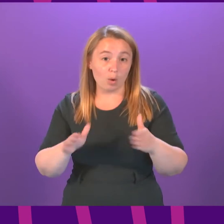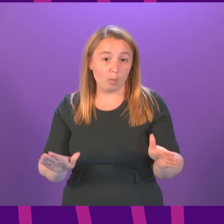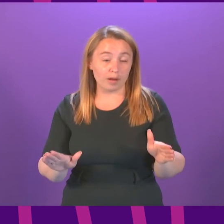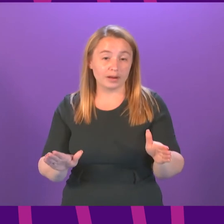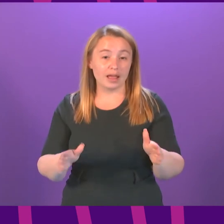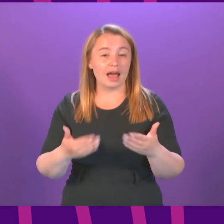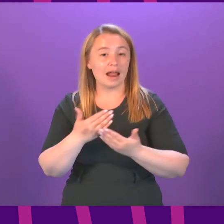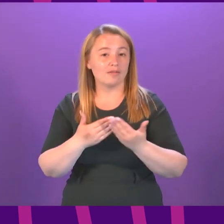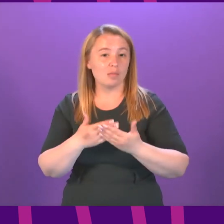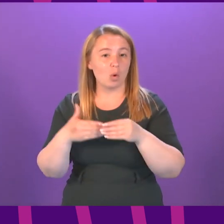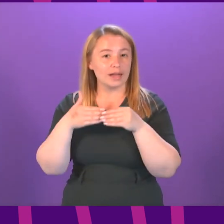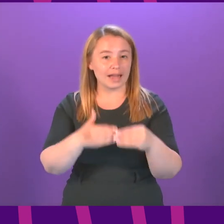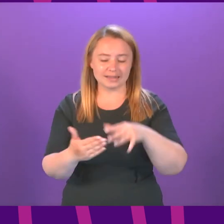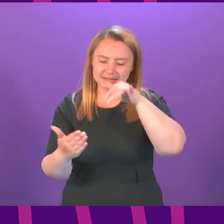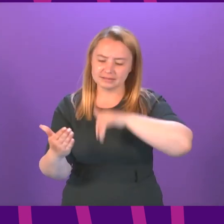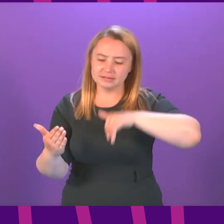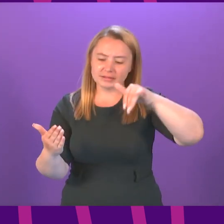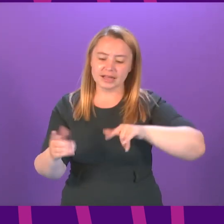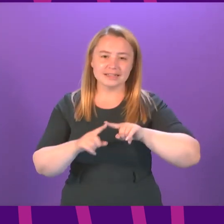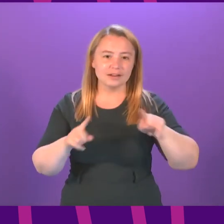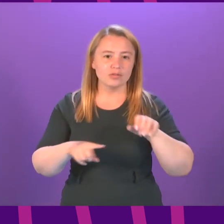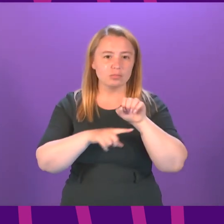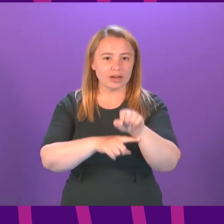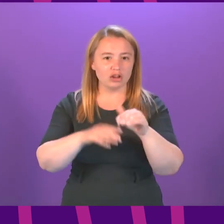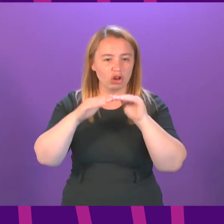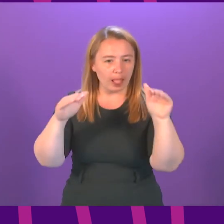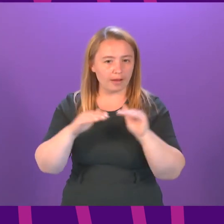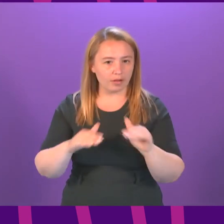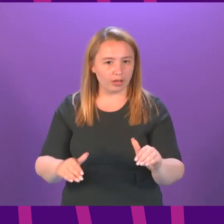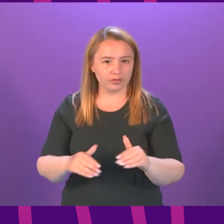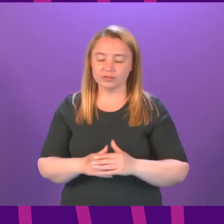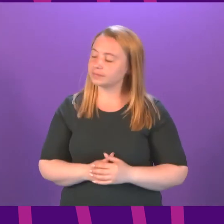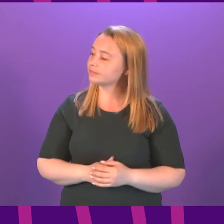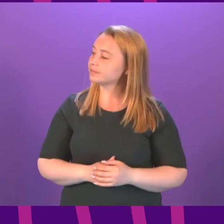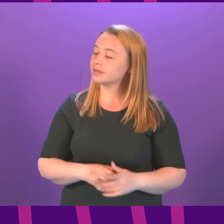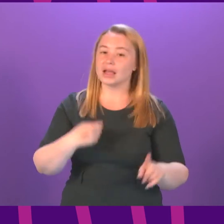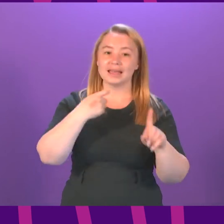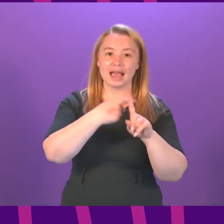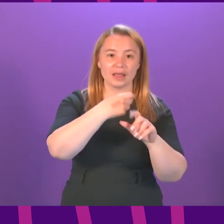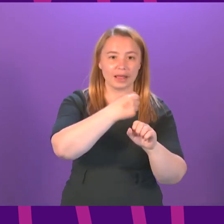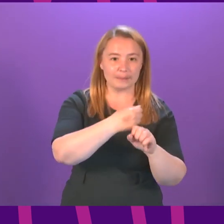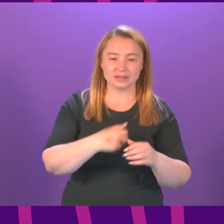distinction between the different levels of protection that apply Thank you I call Kenneth Gibson to be followed by Annie Wells